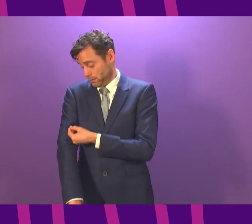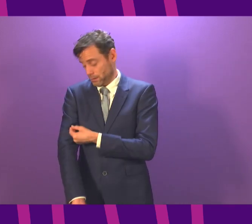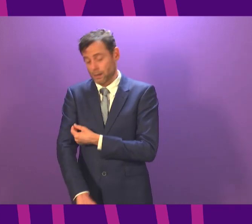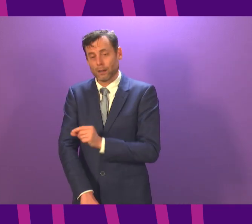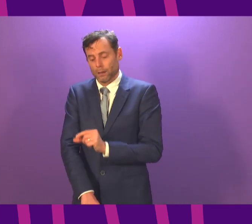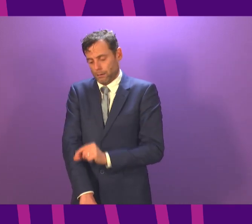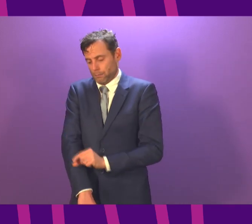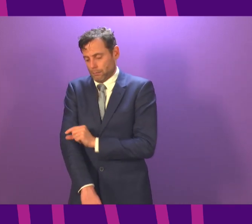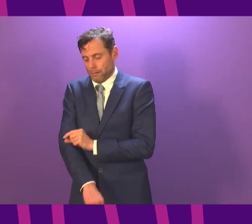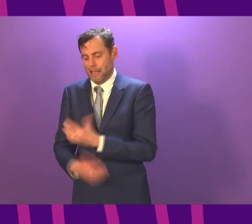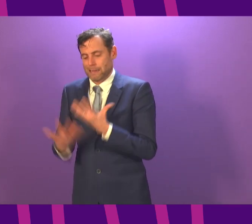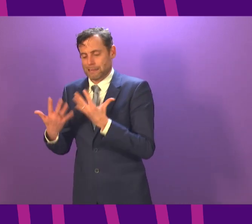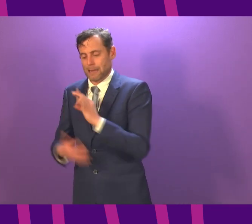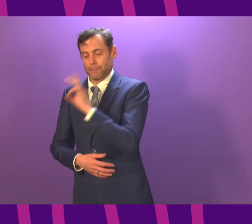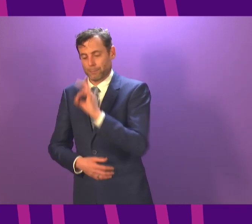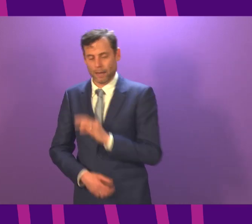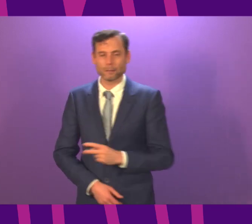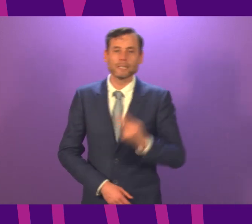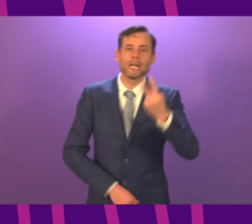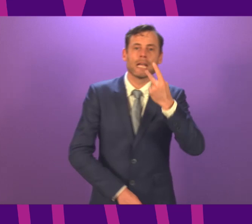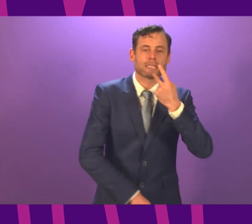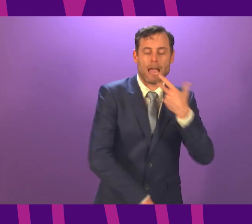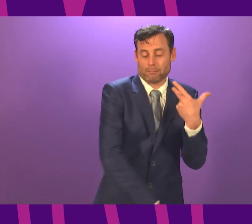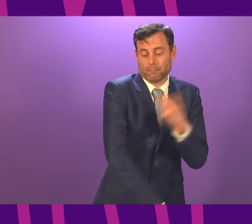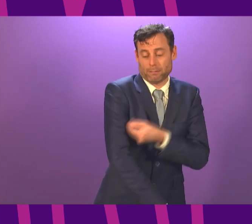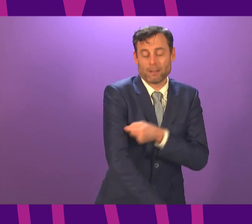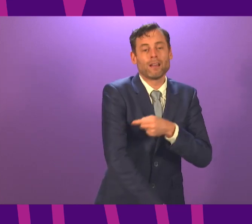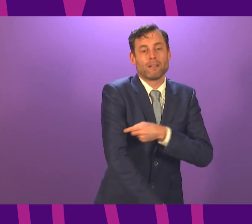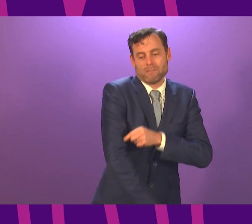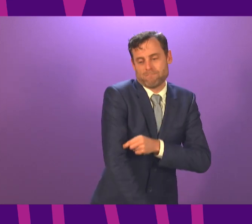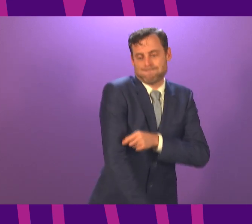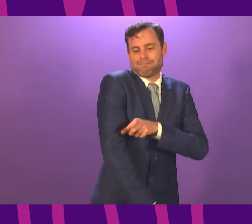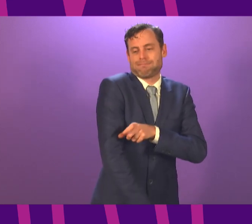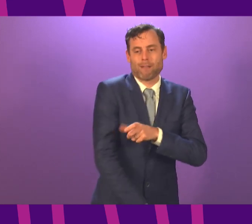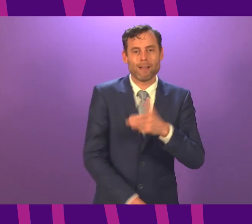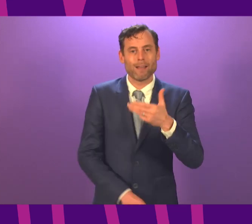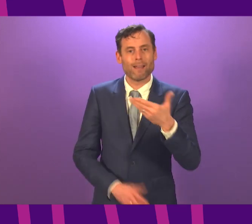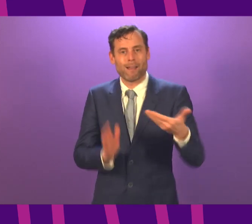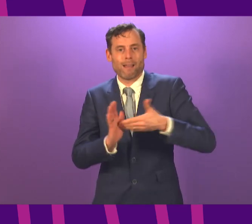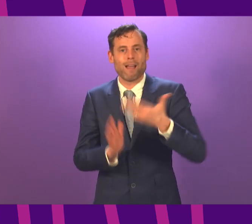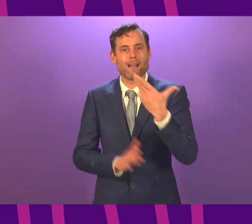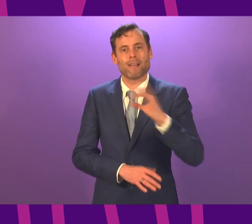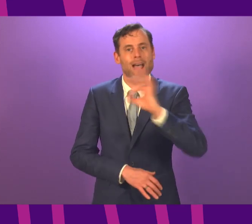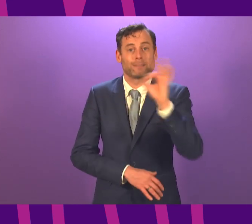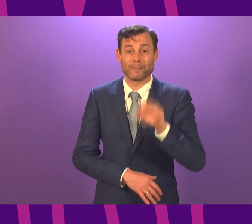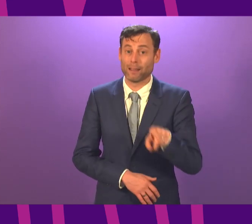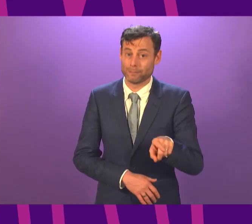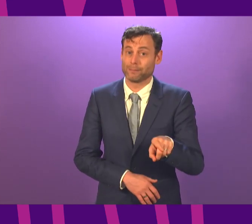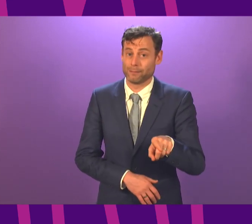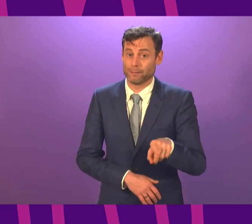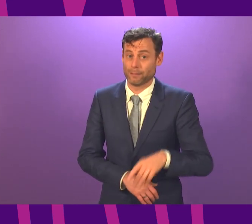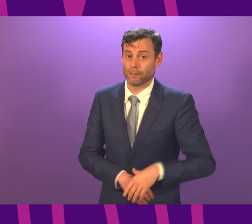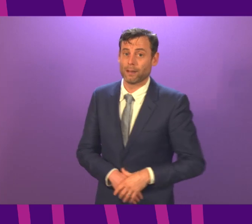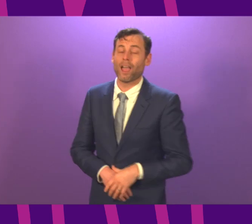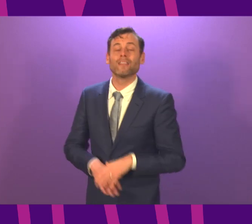90% so the second dose is much more important on top of the first dose. Then a week later,